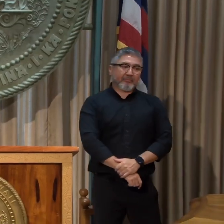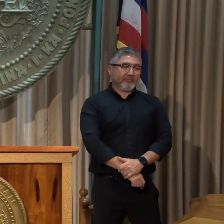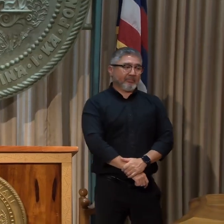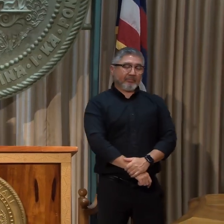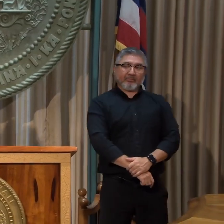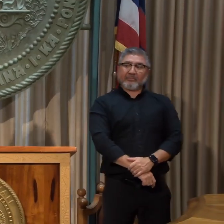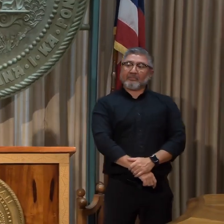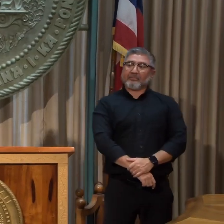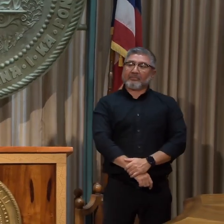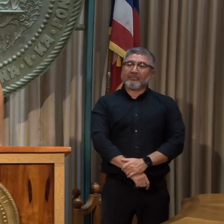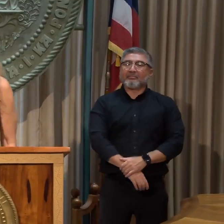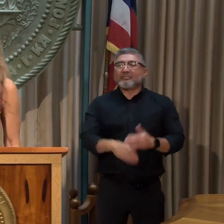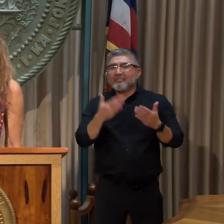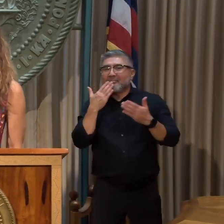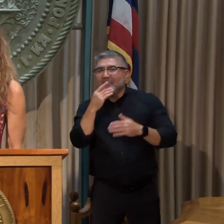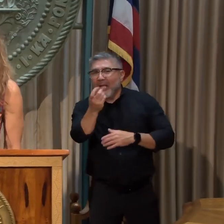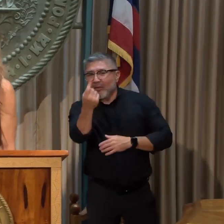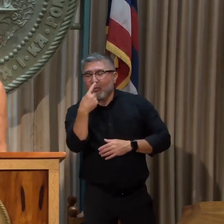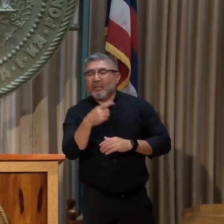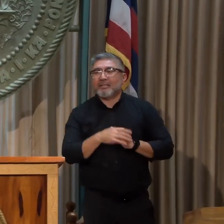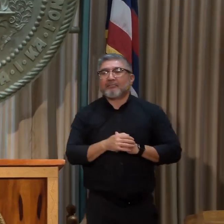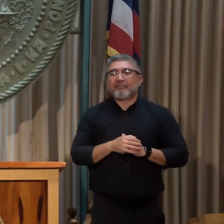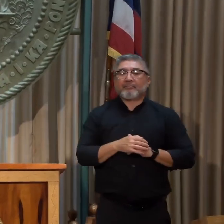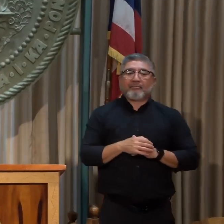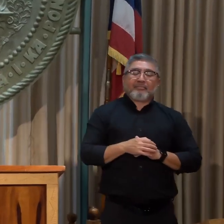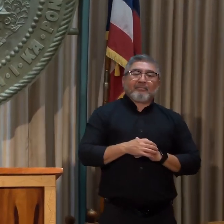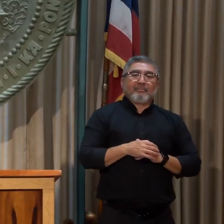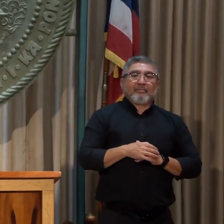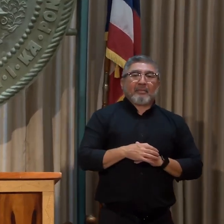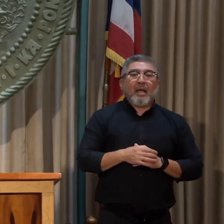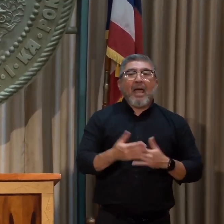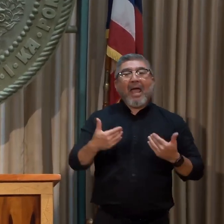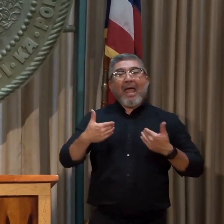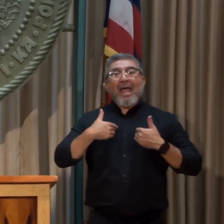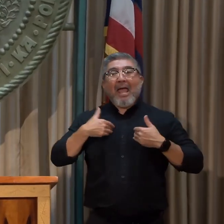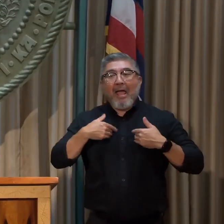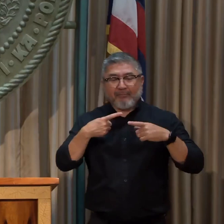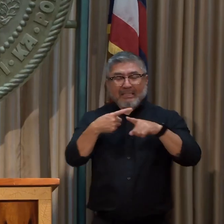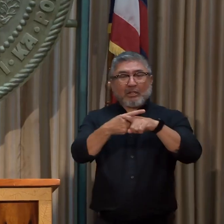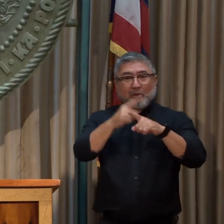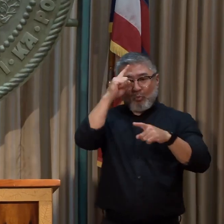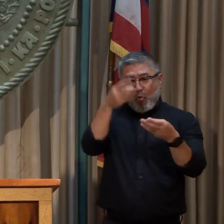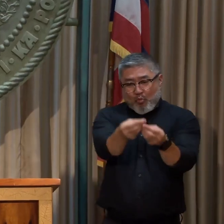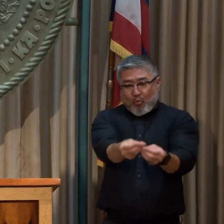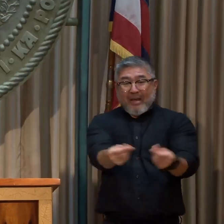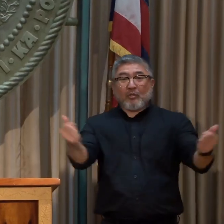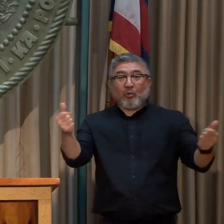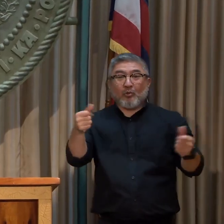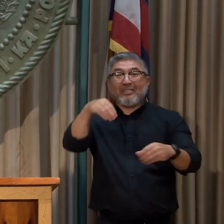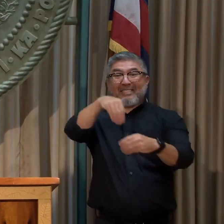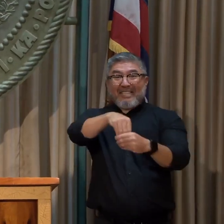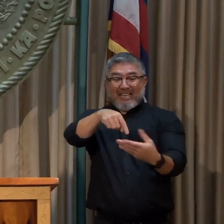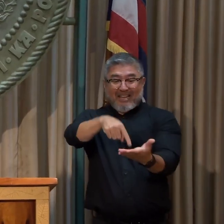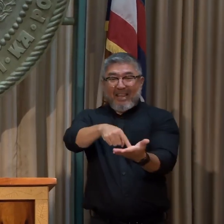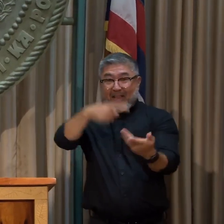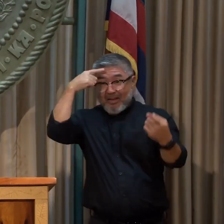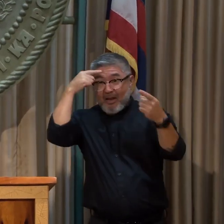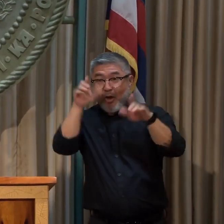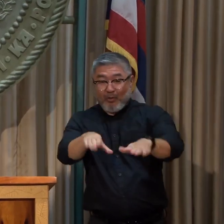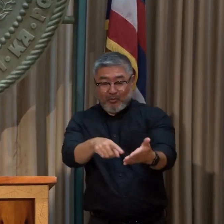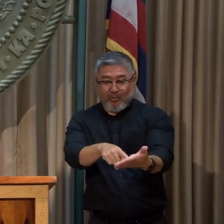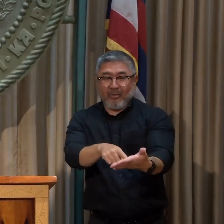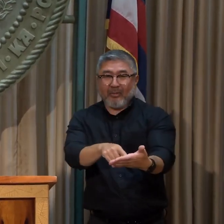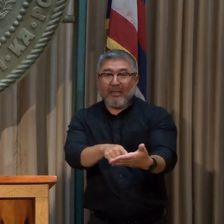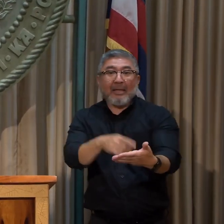Thank you for your question. There is a dispute resolution provision in the settlement agreement. And the hope is